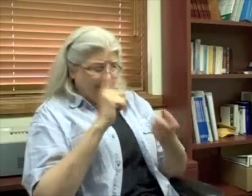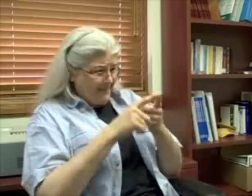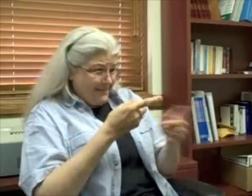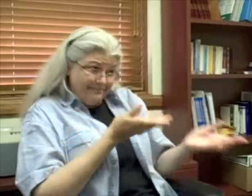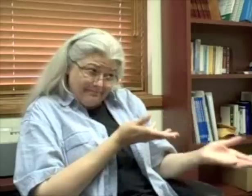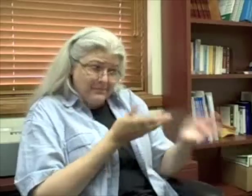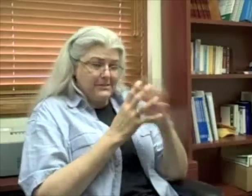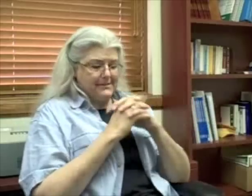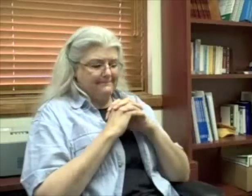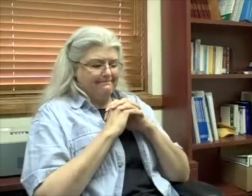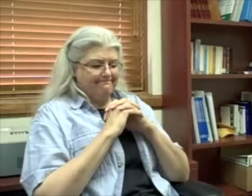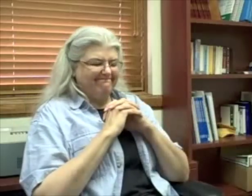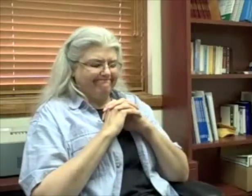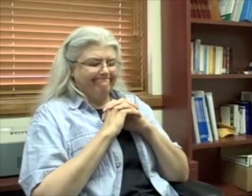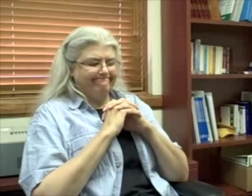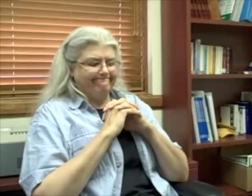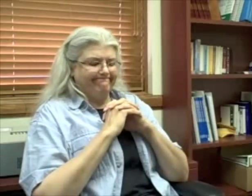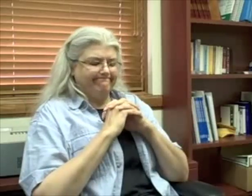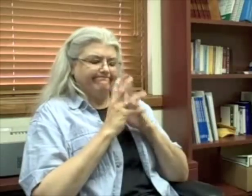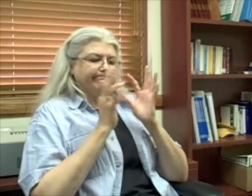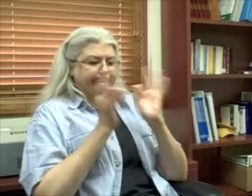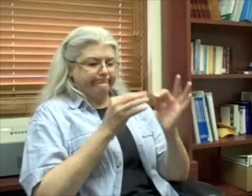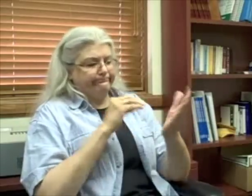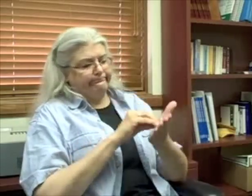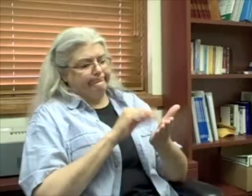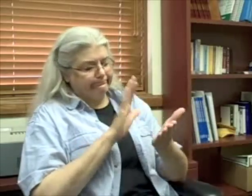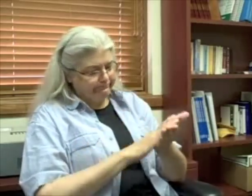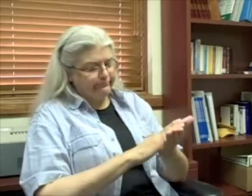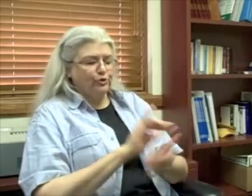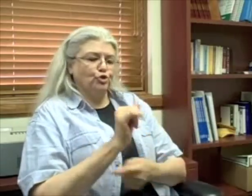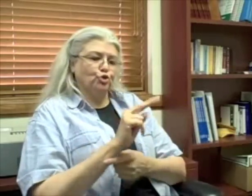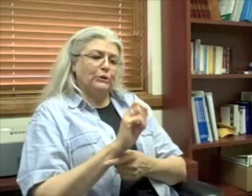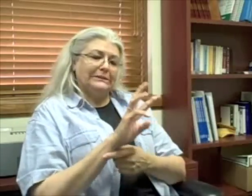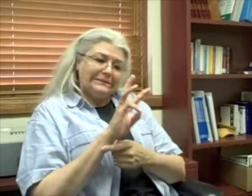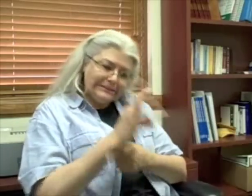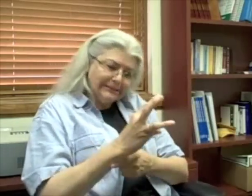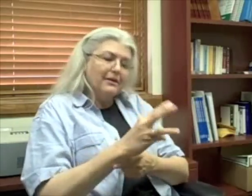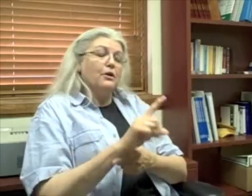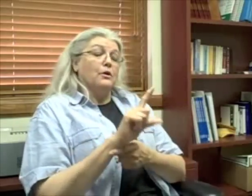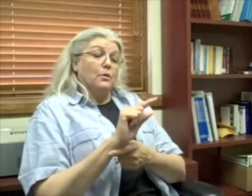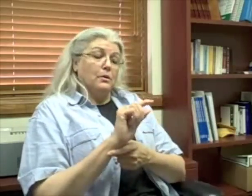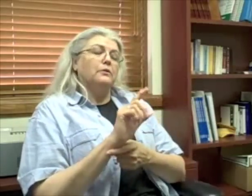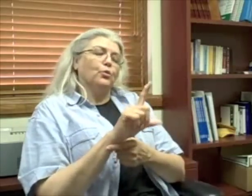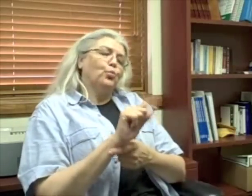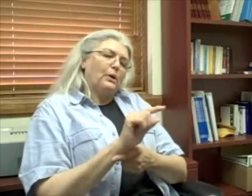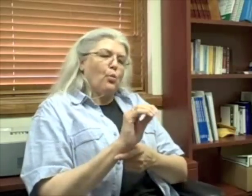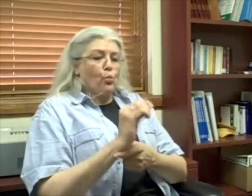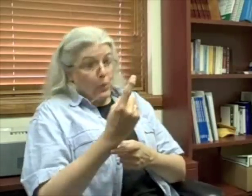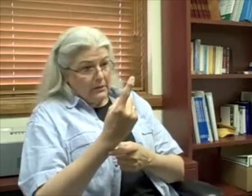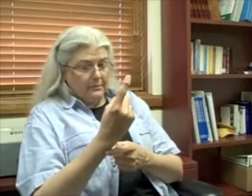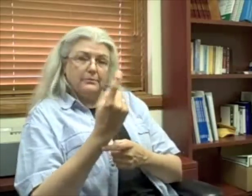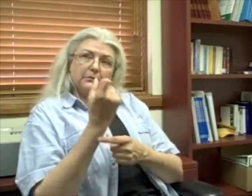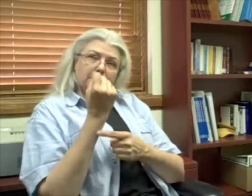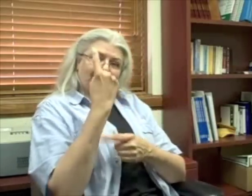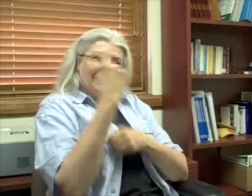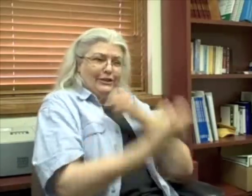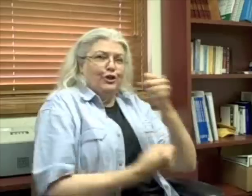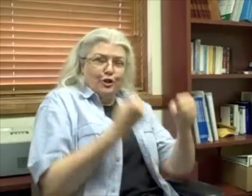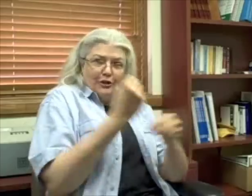with my heart, not with my brain. I decided June 6, 2001 was when I would end, and